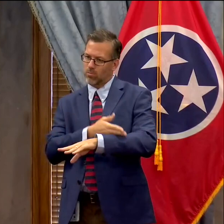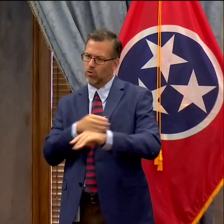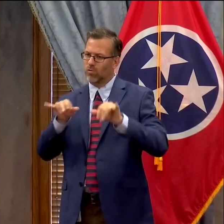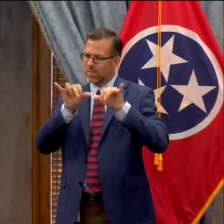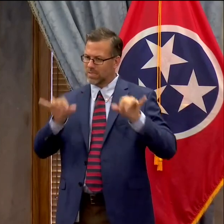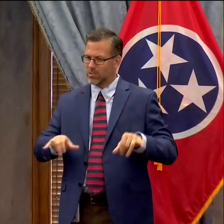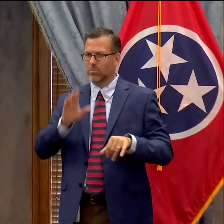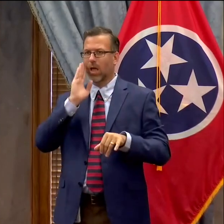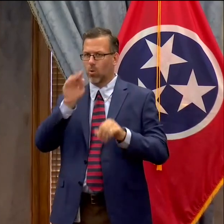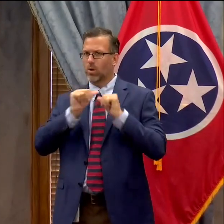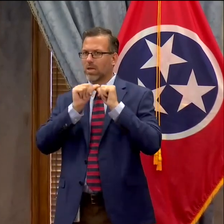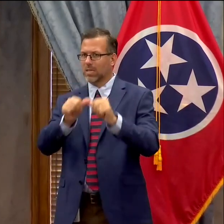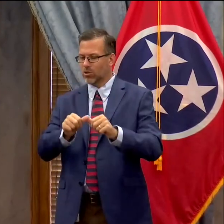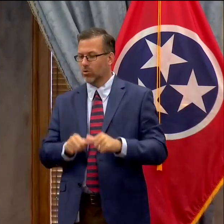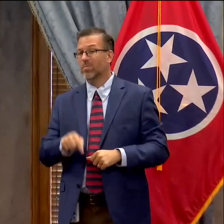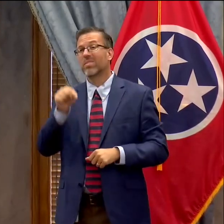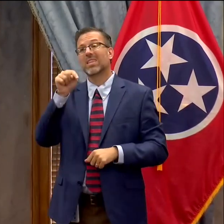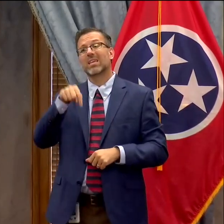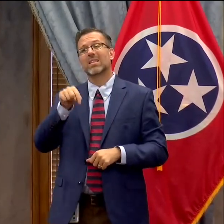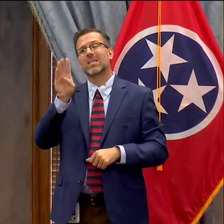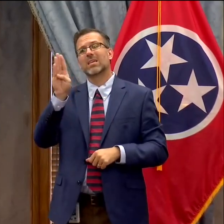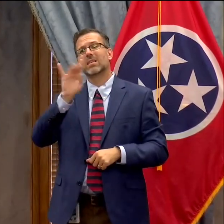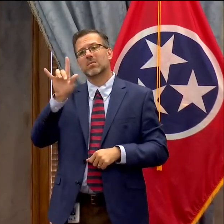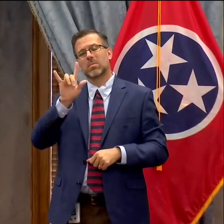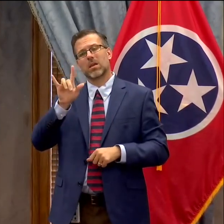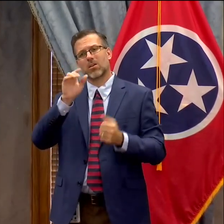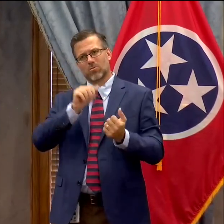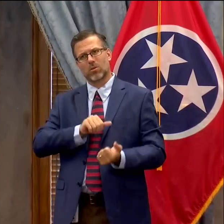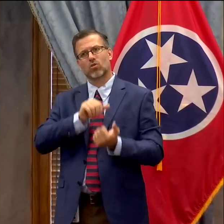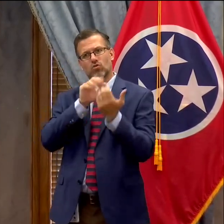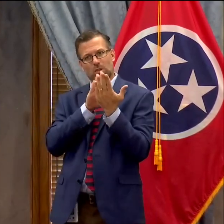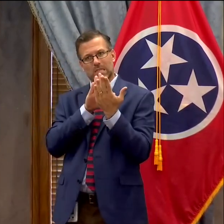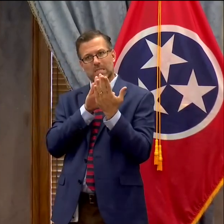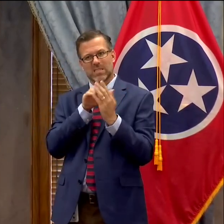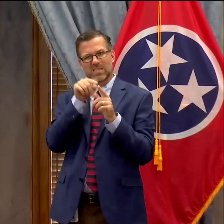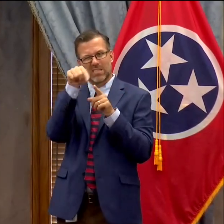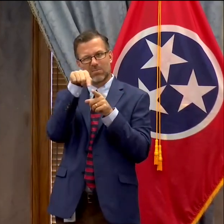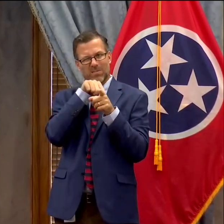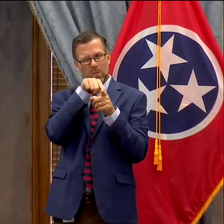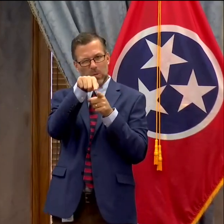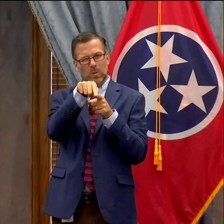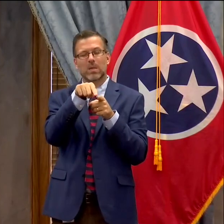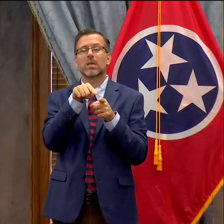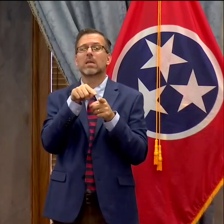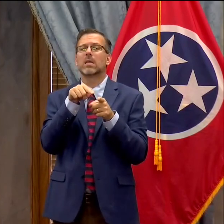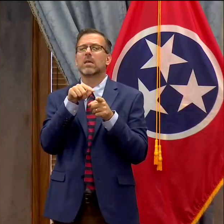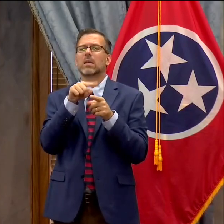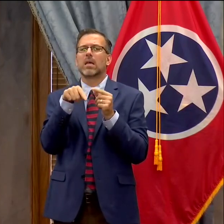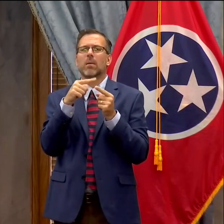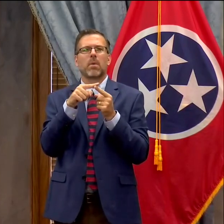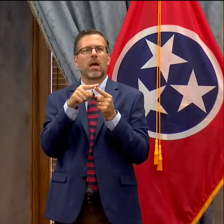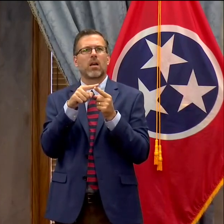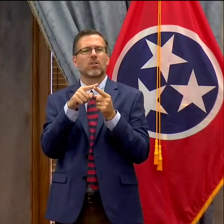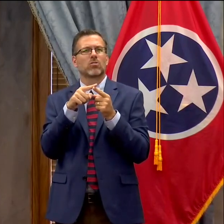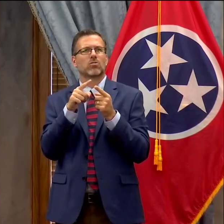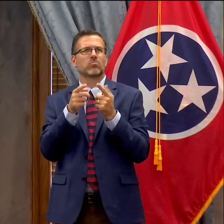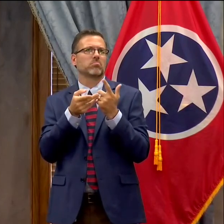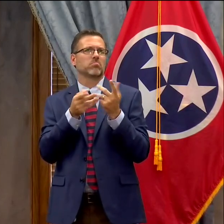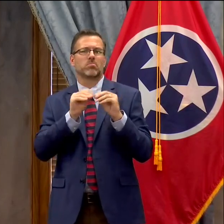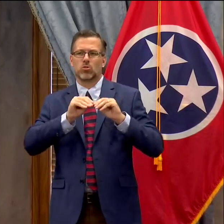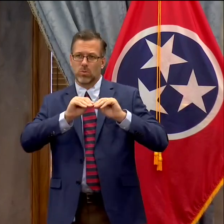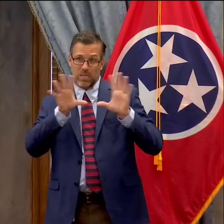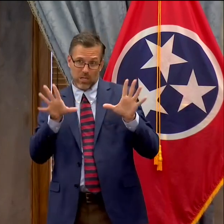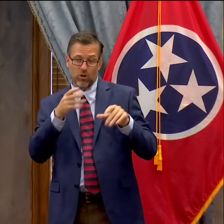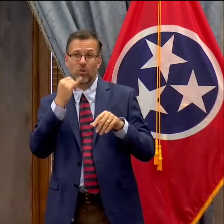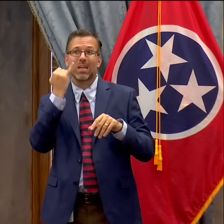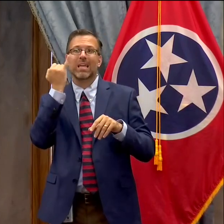to do going forward. This bill addresses exactly what it was intended to address which is the uh clarity around a